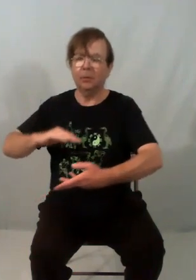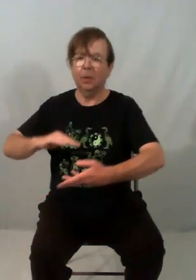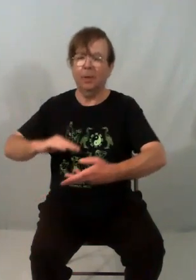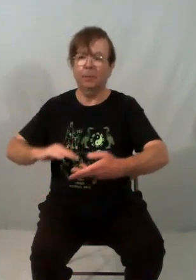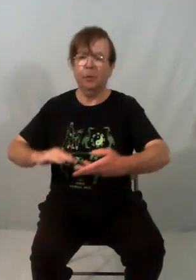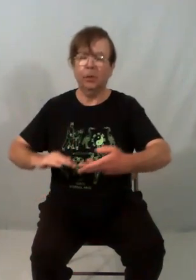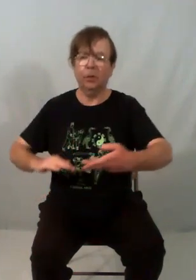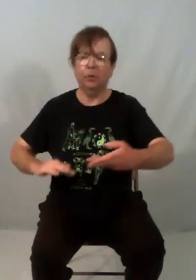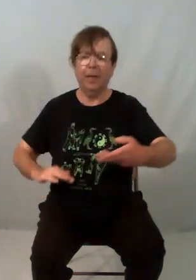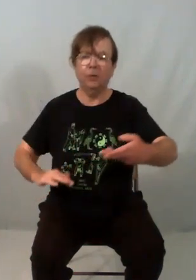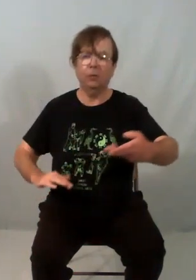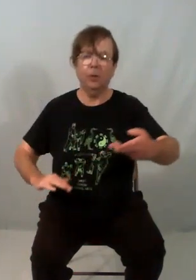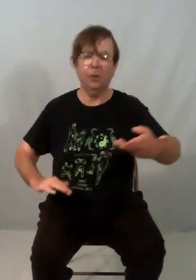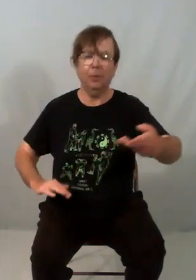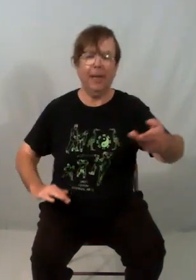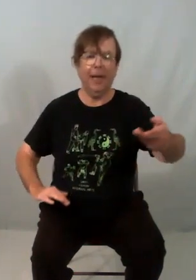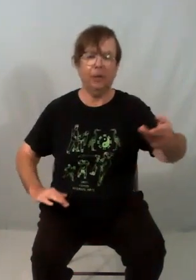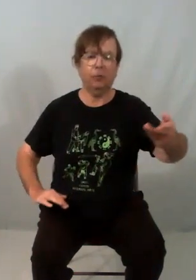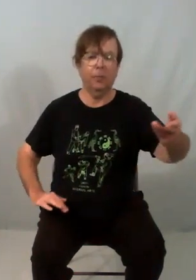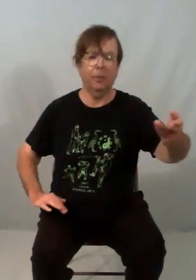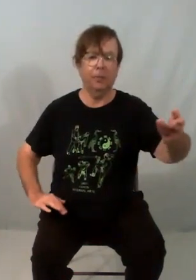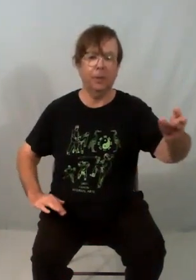top hand pushes straight down. Try not to make extra movements.